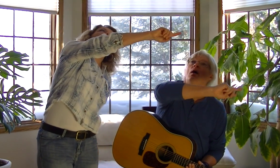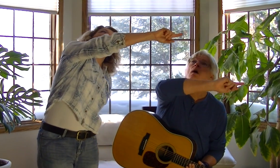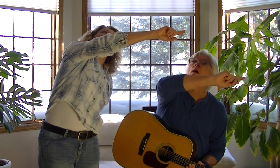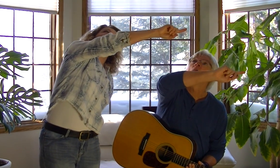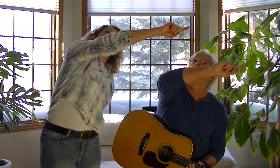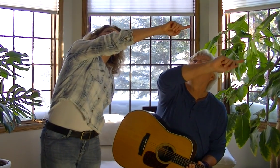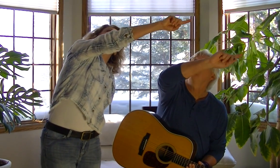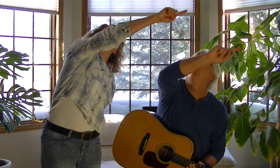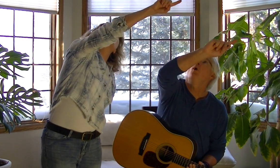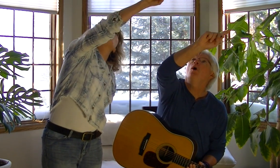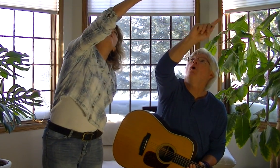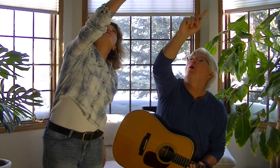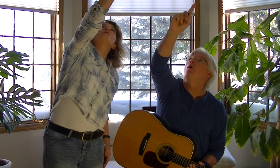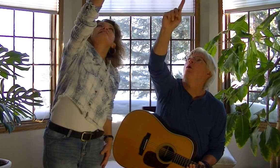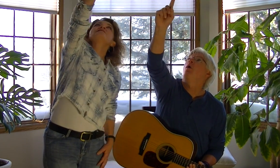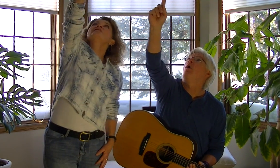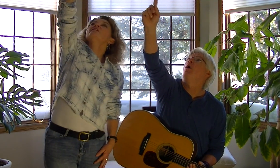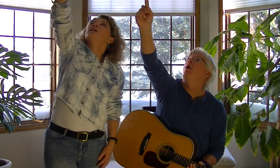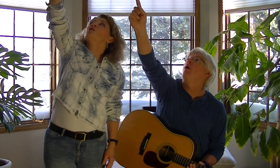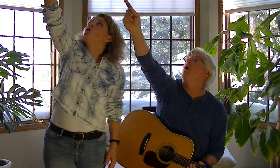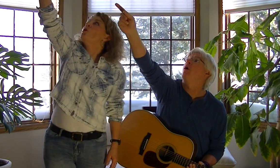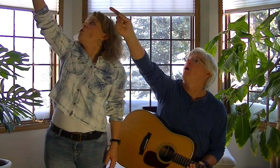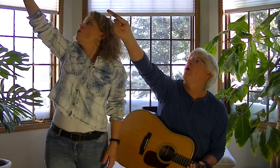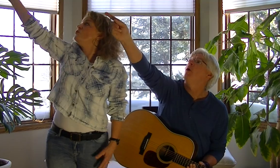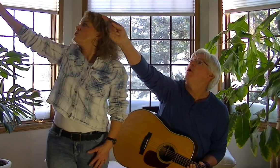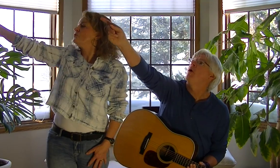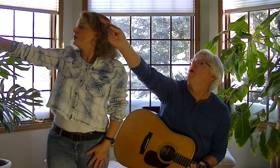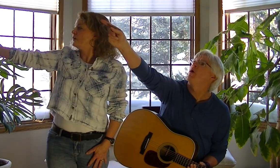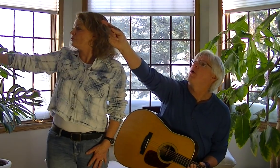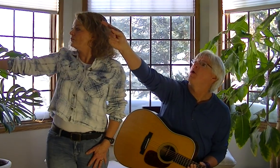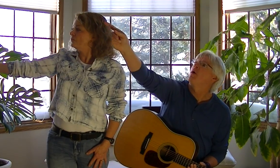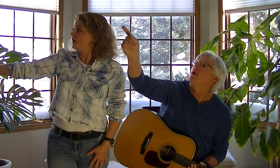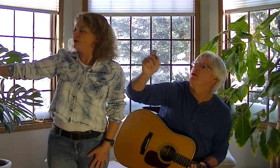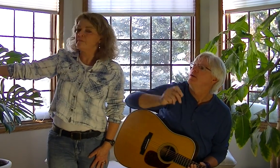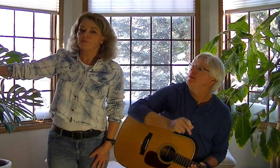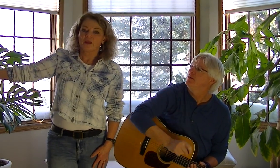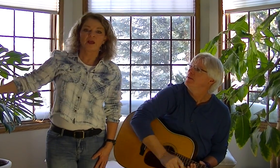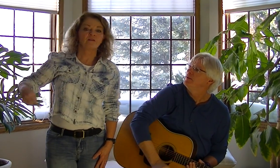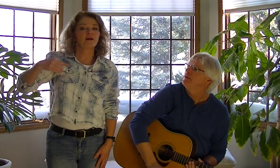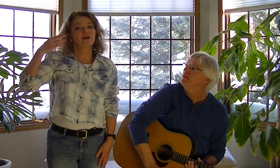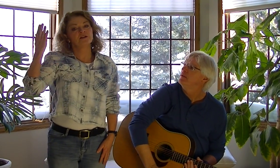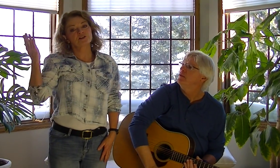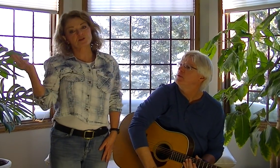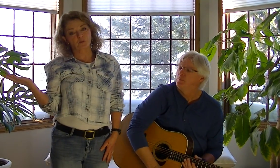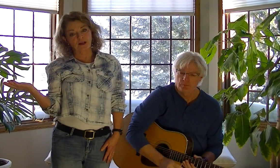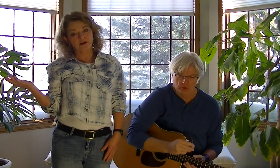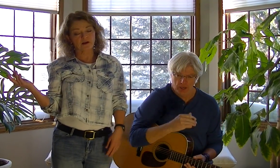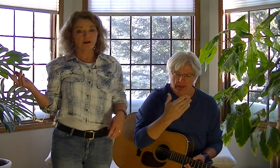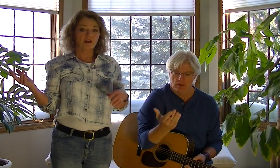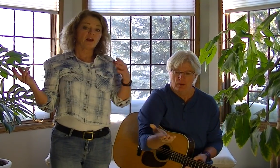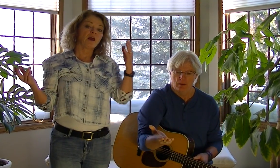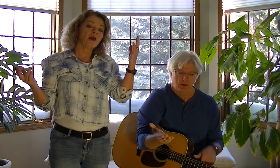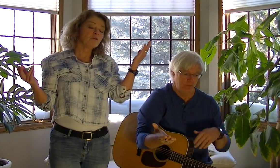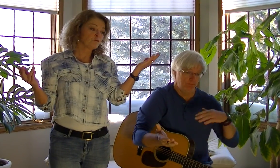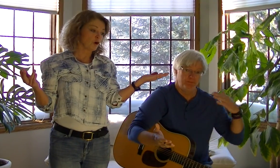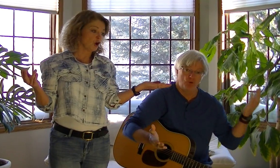watch them. So we start on one horizon and go over to the other. Okay, and then in spring and fall,